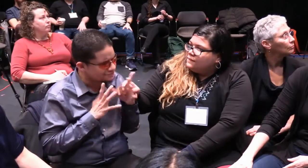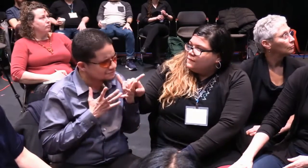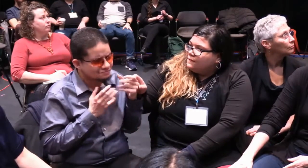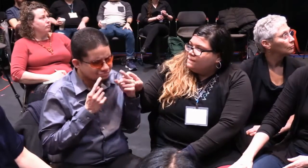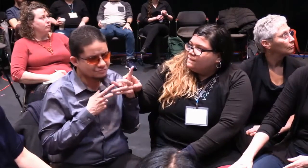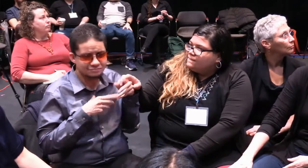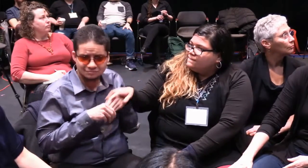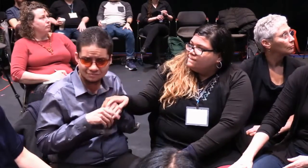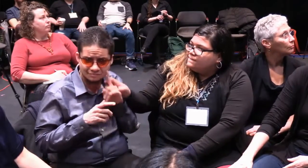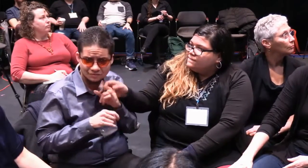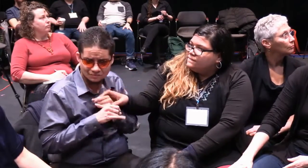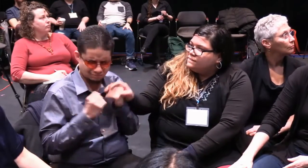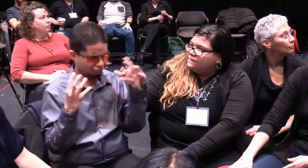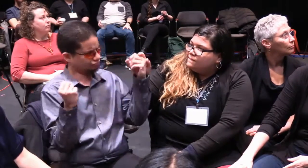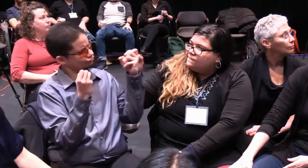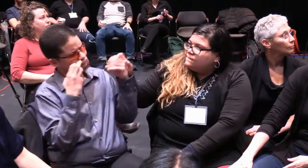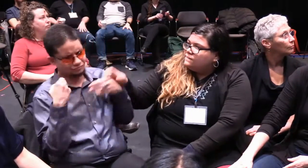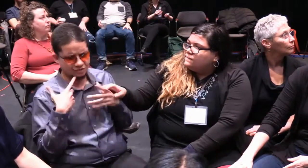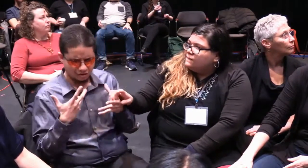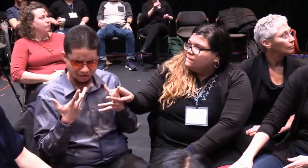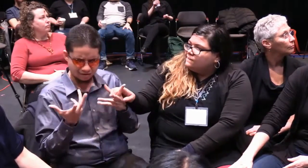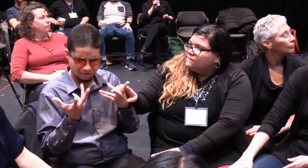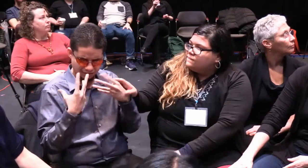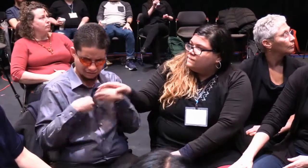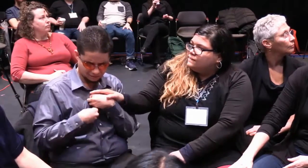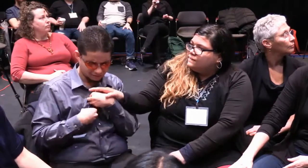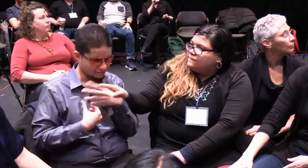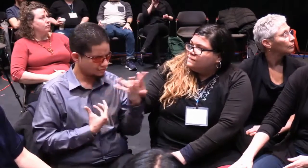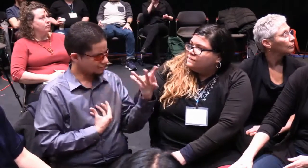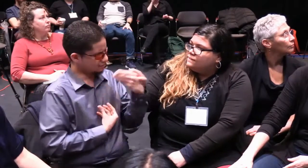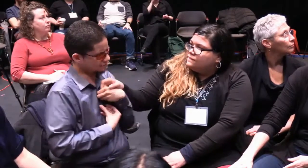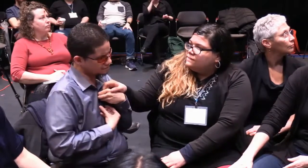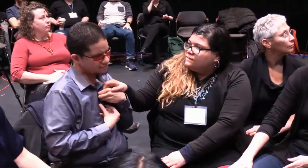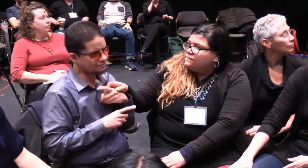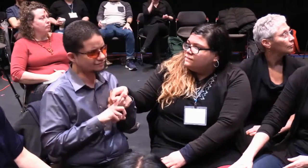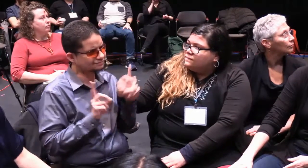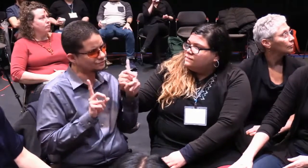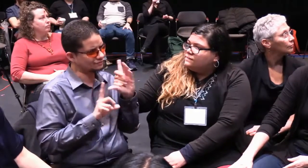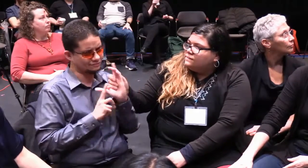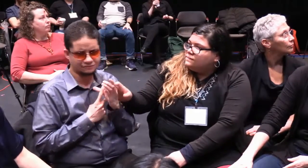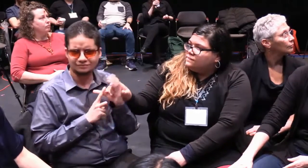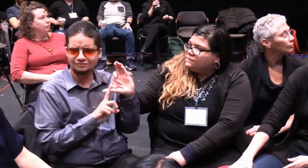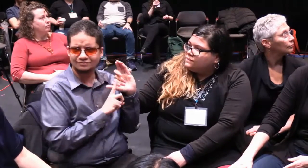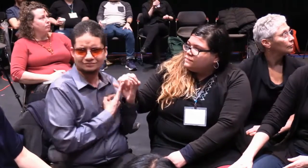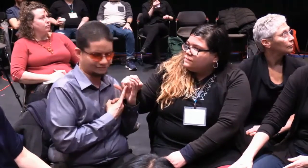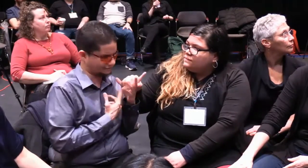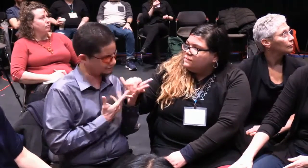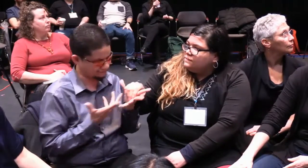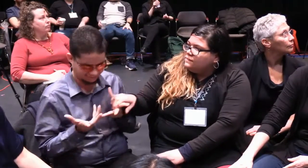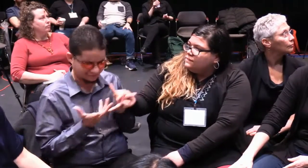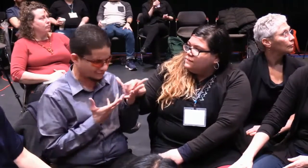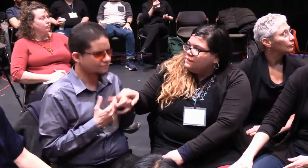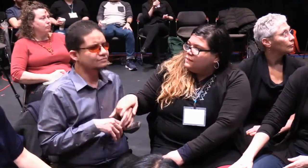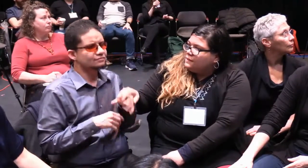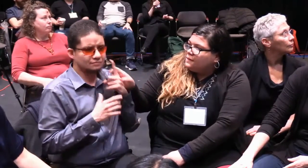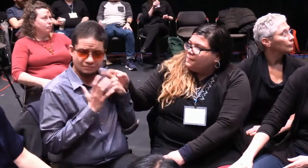and I could try to do that. But then I came from a lip reading and oral